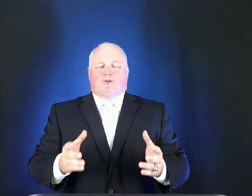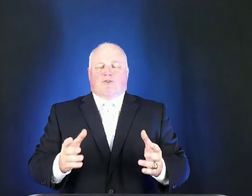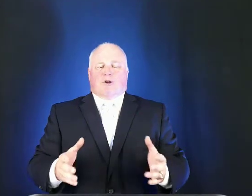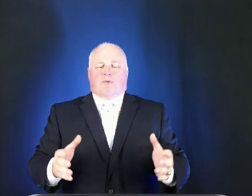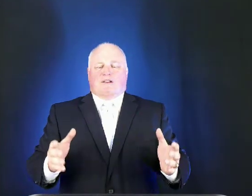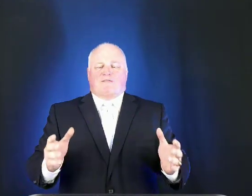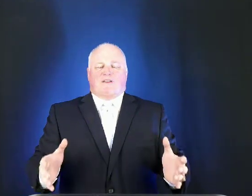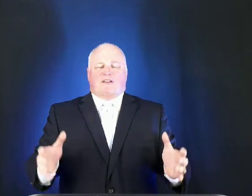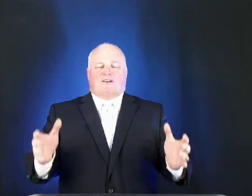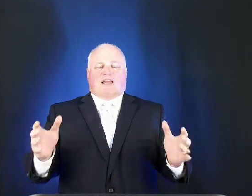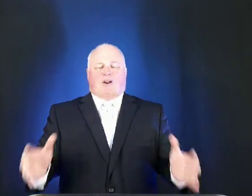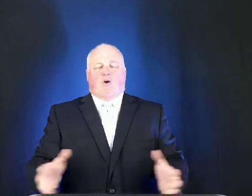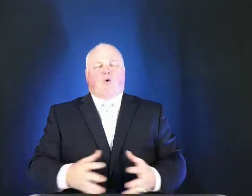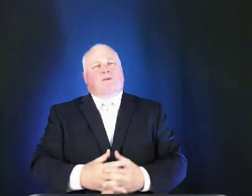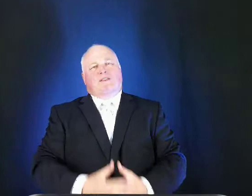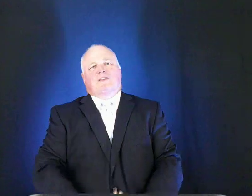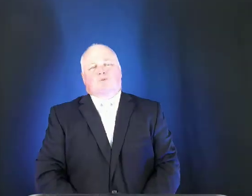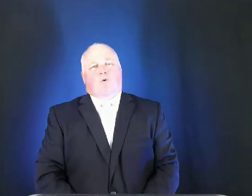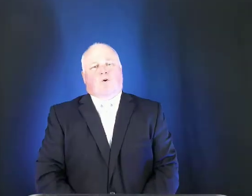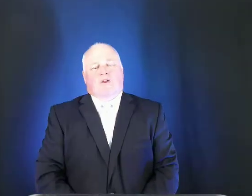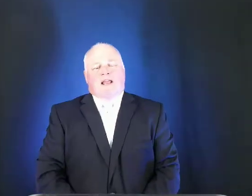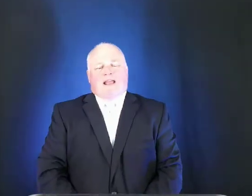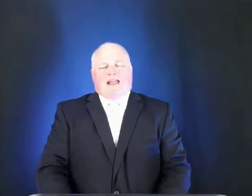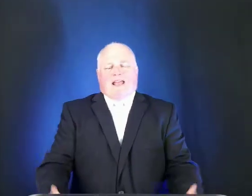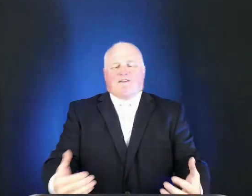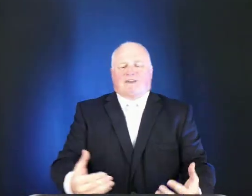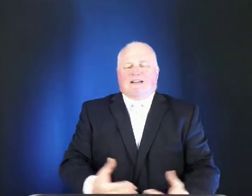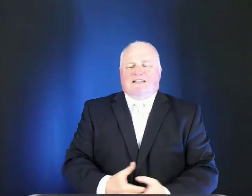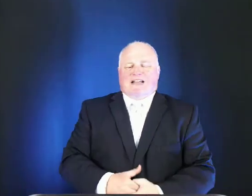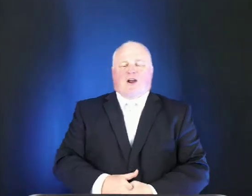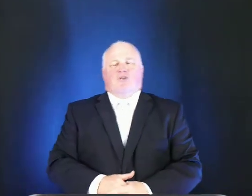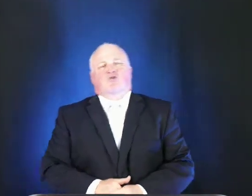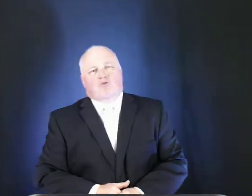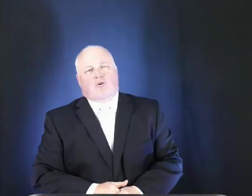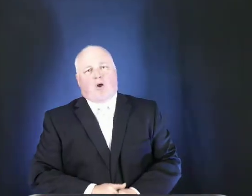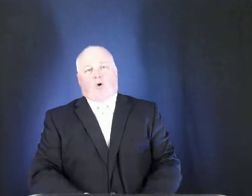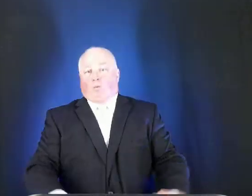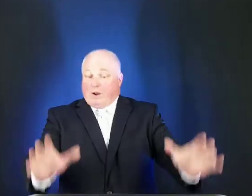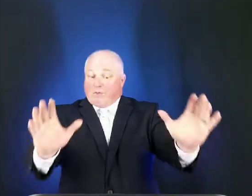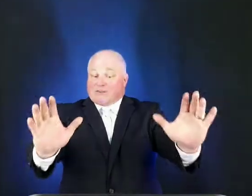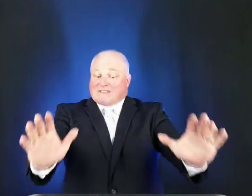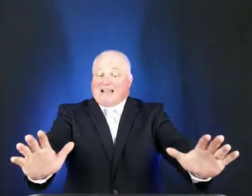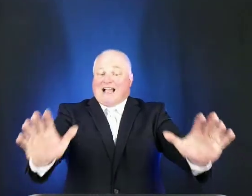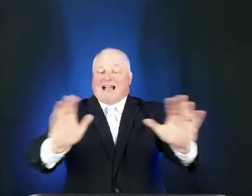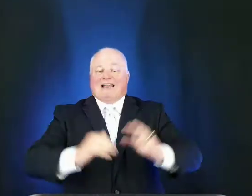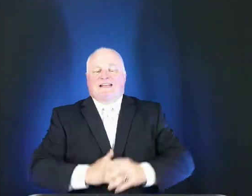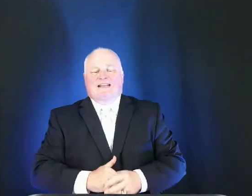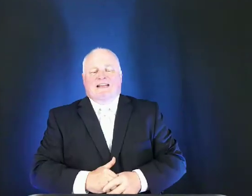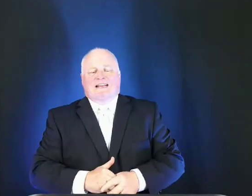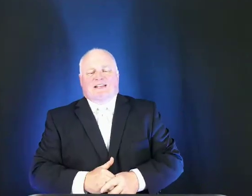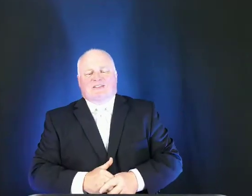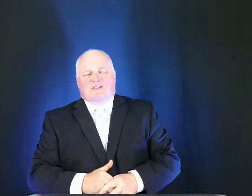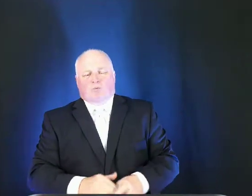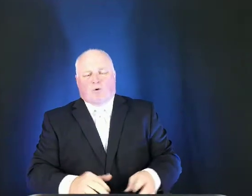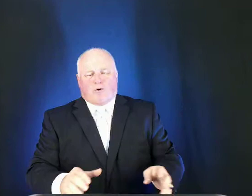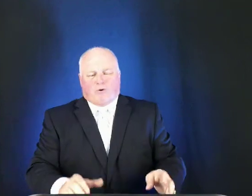totally feel at home in this world heaven is our true home we reside in this world world